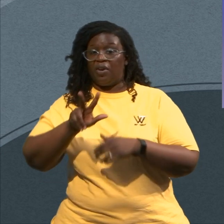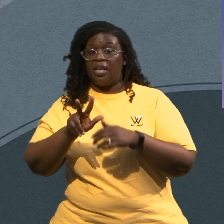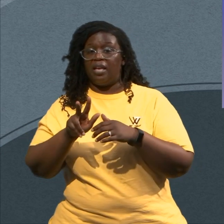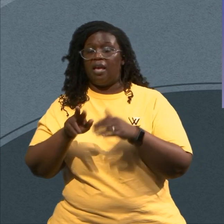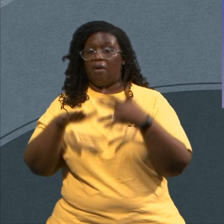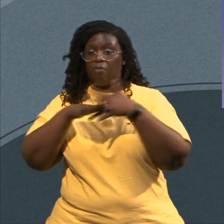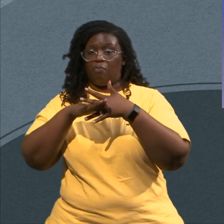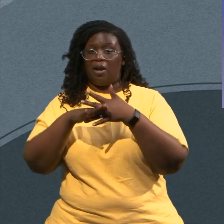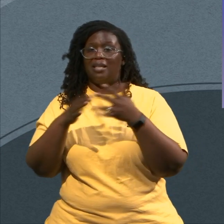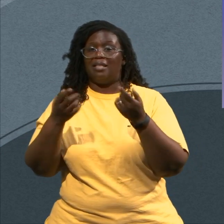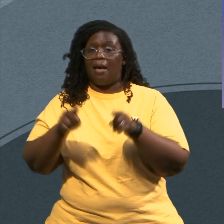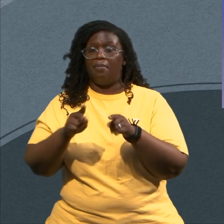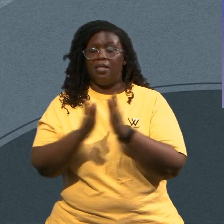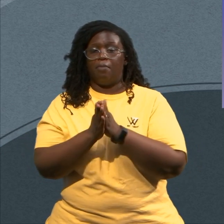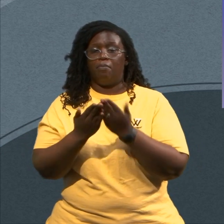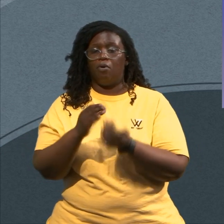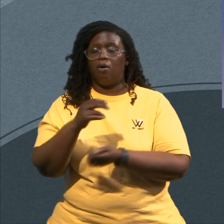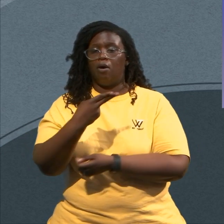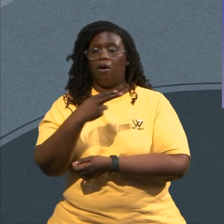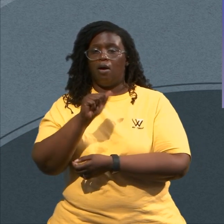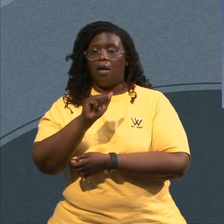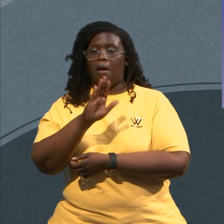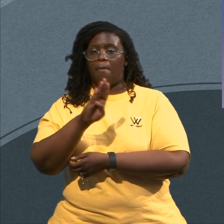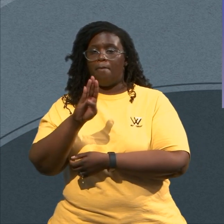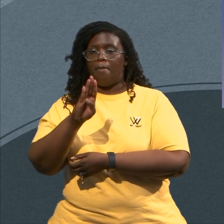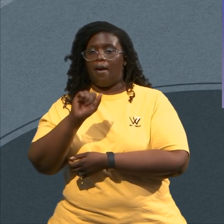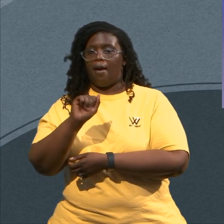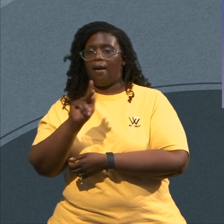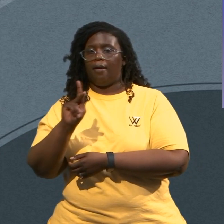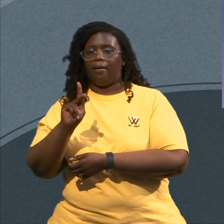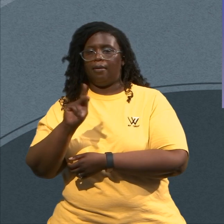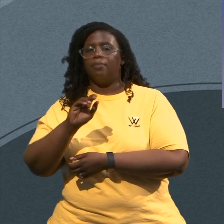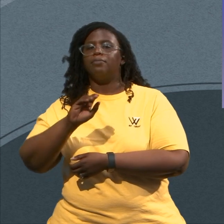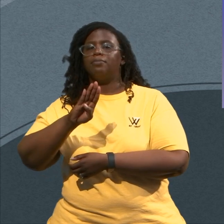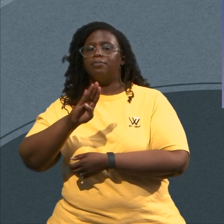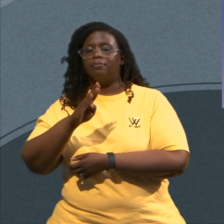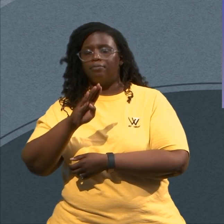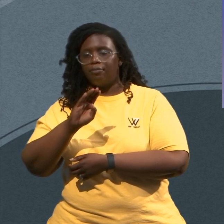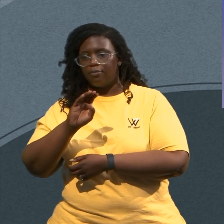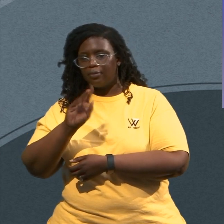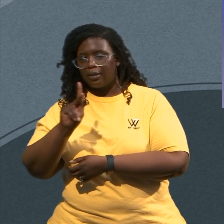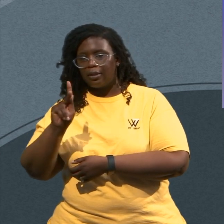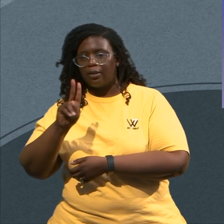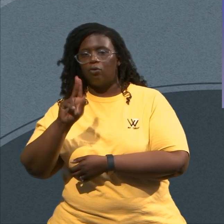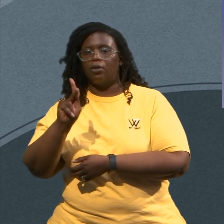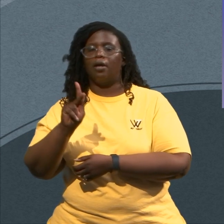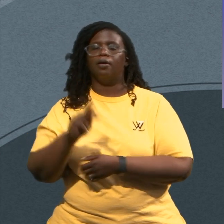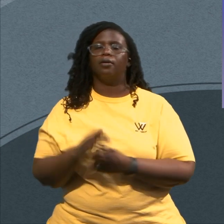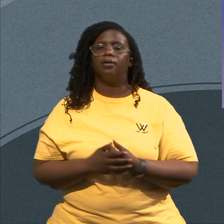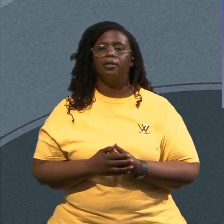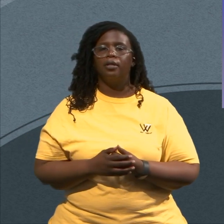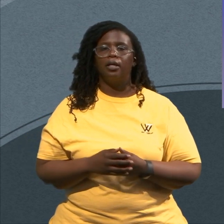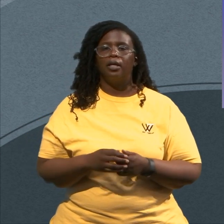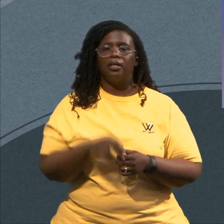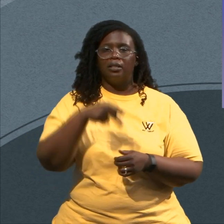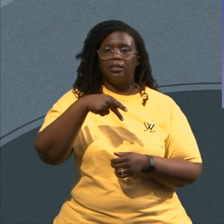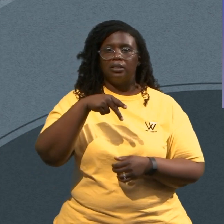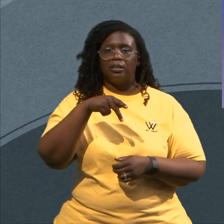of Habakkuk But even in Psalm 46 alone We see three of these Built-in breaks We